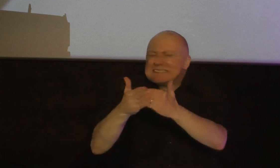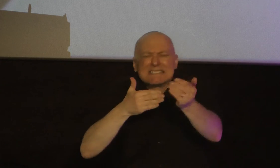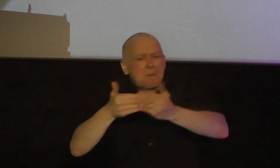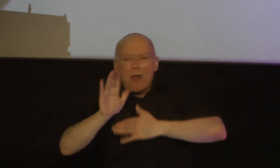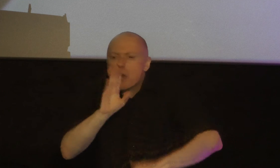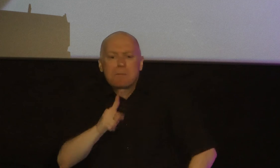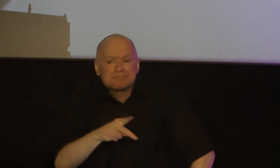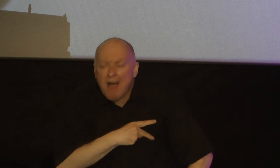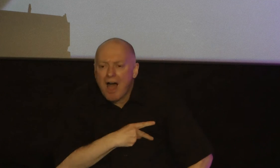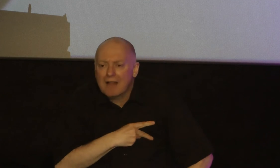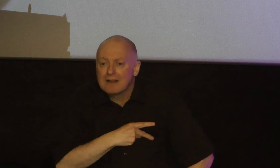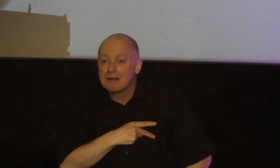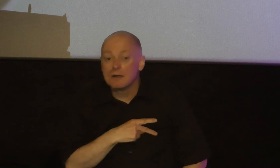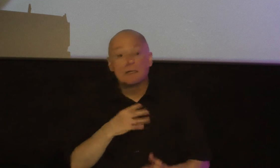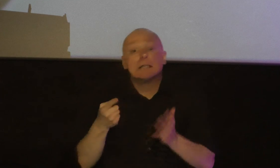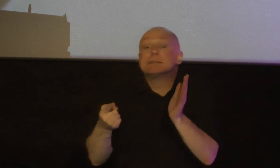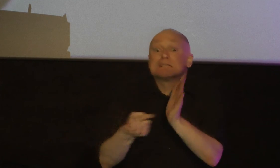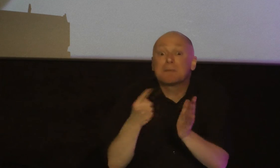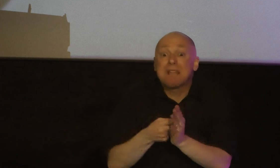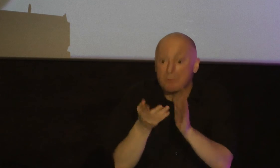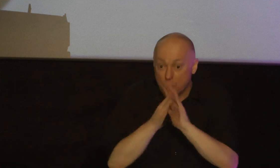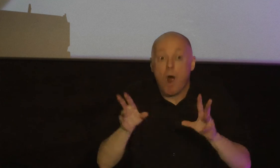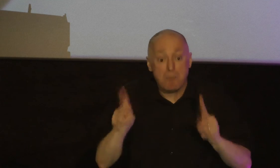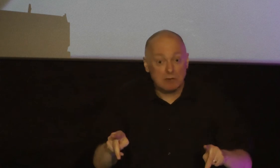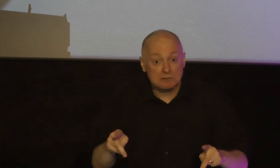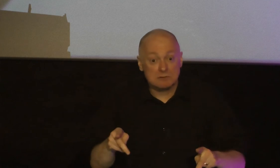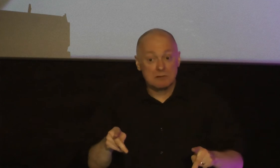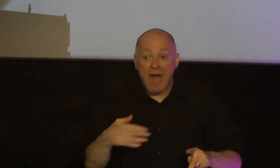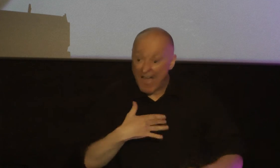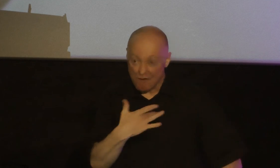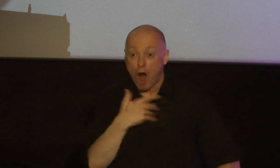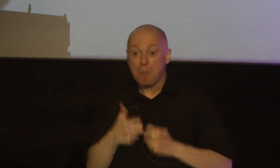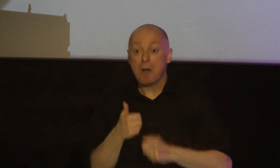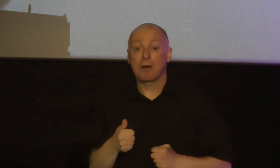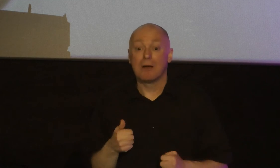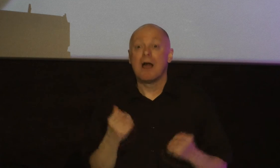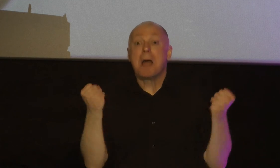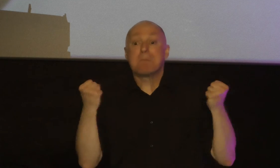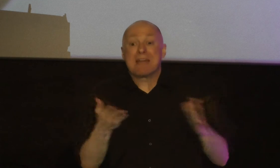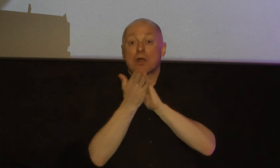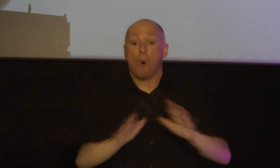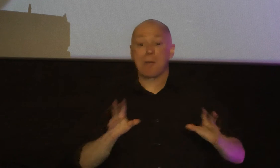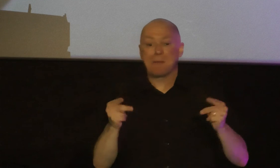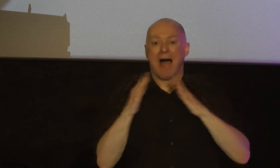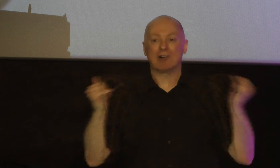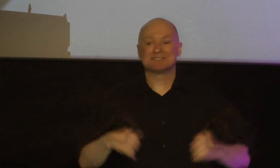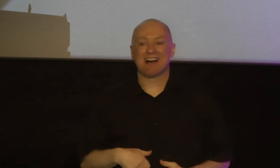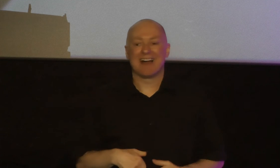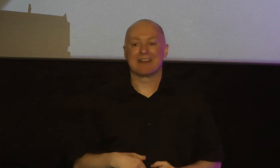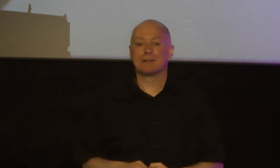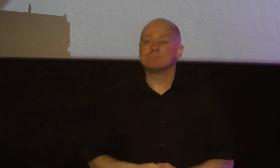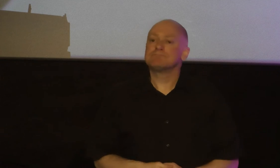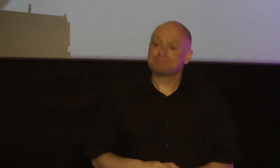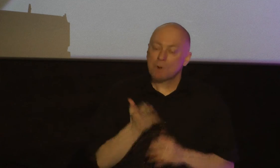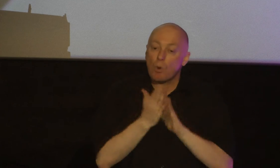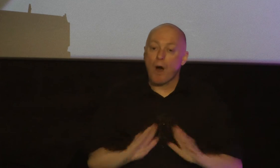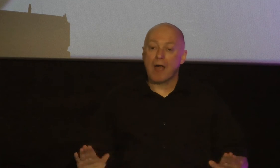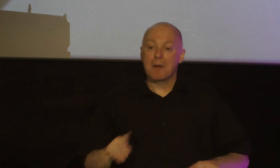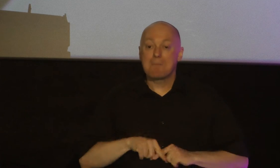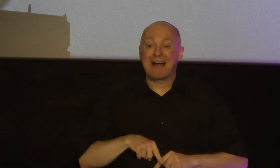because the most quiet person in the room can have a heart problem where they may not be quick to speak outly but in their heart they're having dialogues